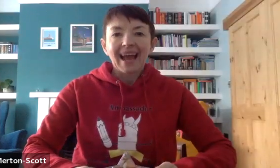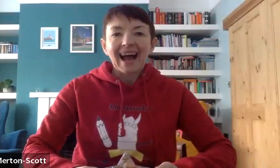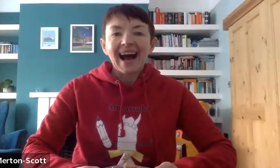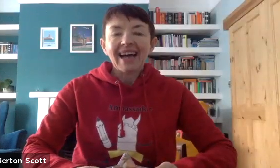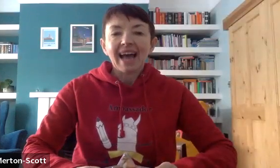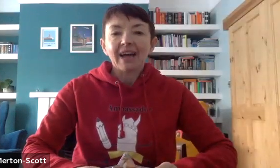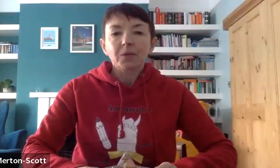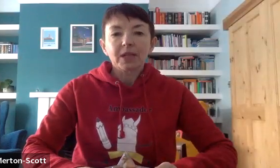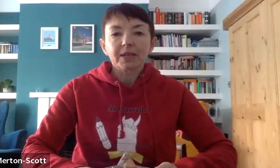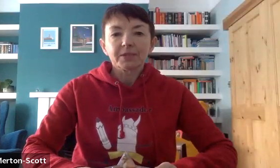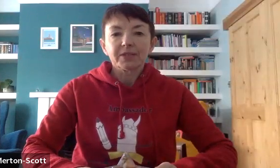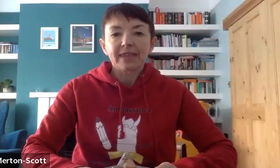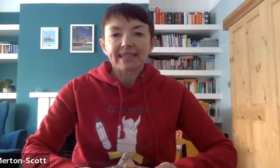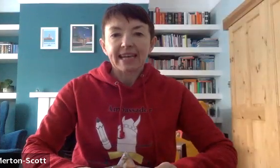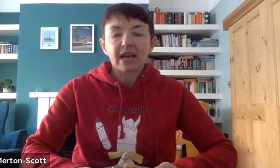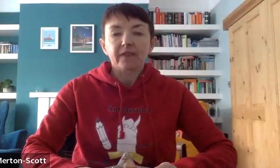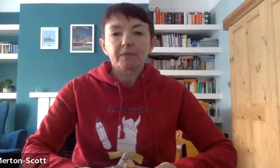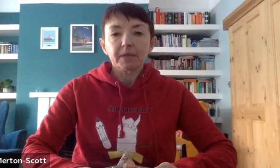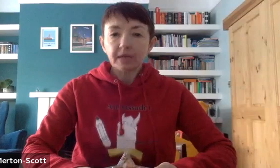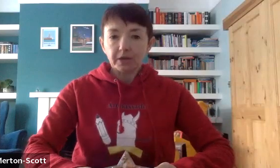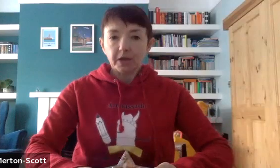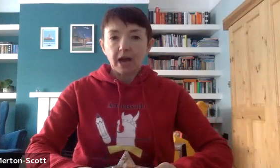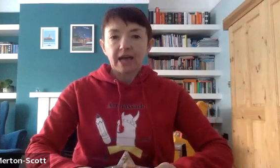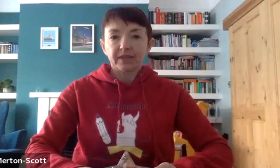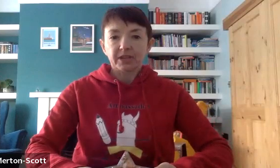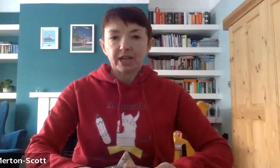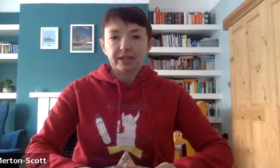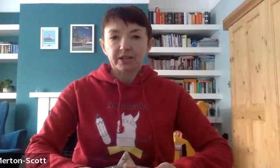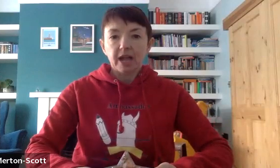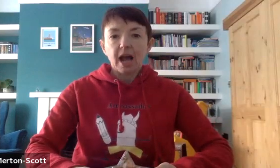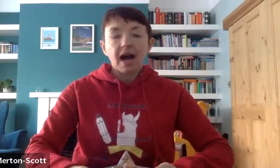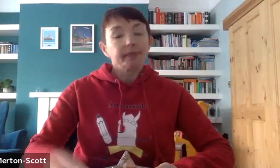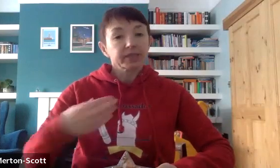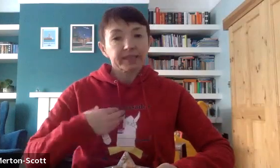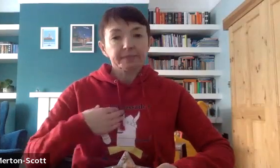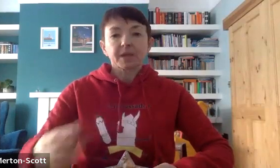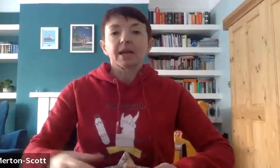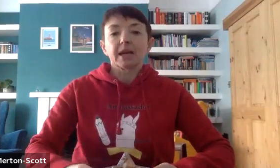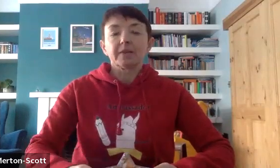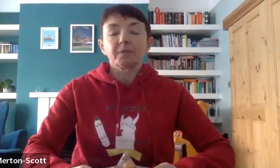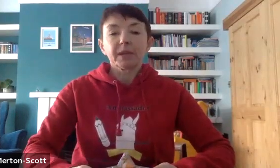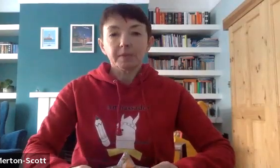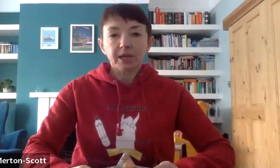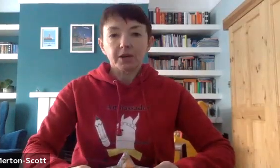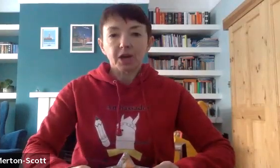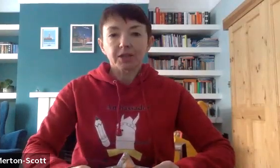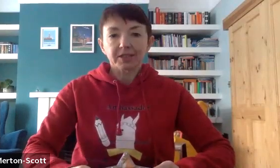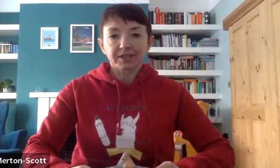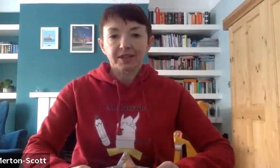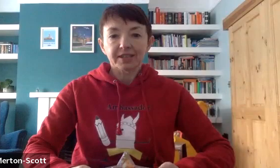Hi and welcome to day 10 of our Mini-Me Yoga Advent Challenge. I'm Justine and I'm from Mini-Me Yoga, Sunderland